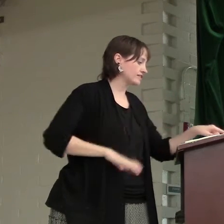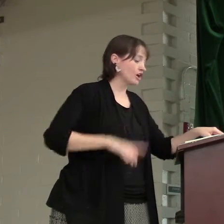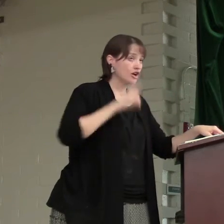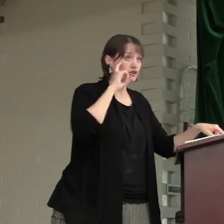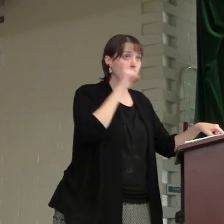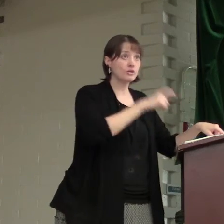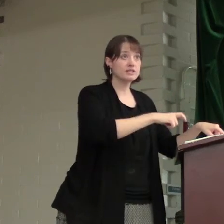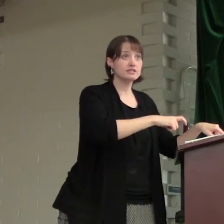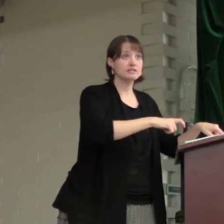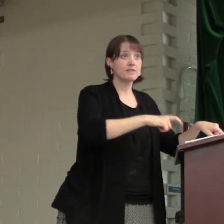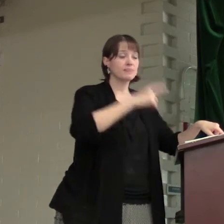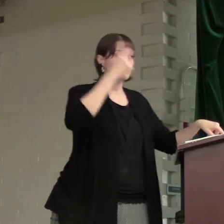Notice,